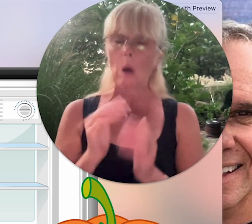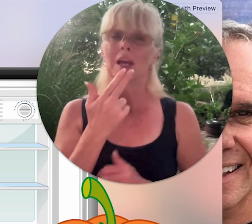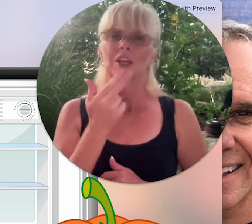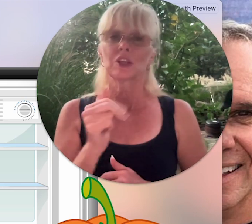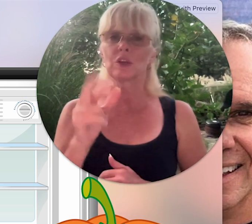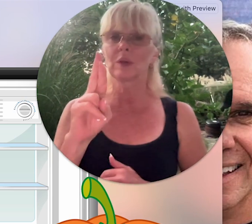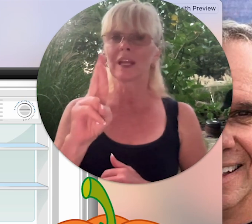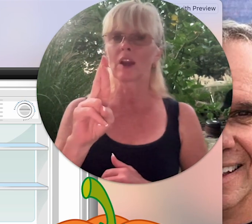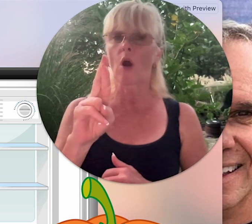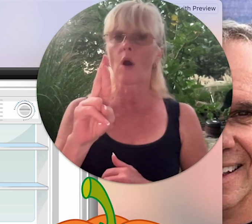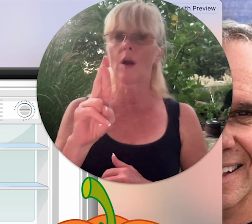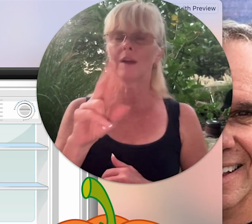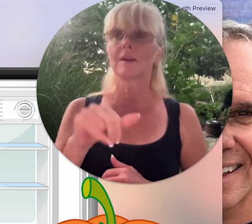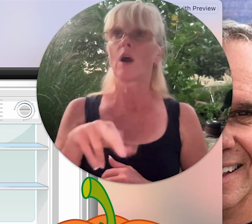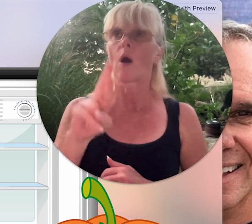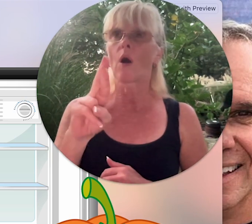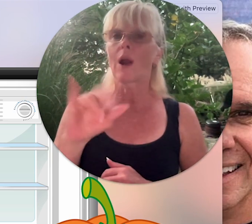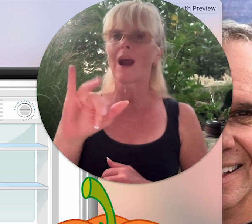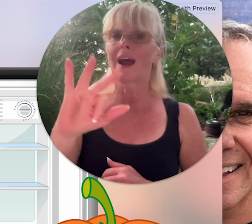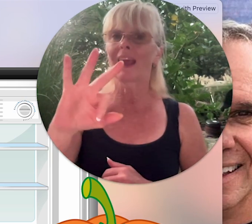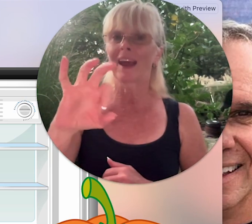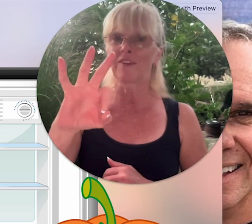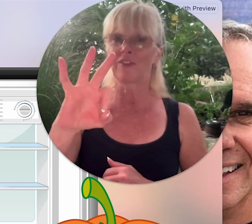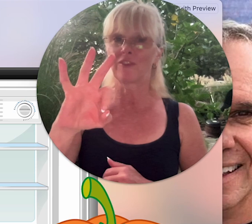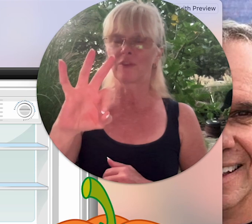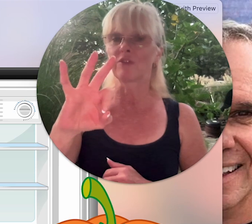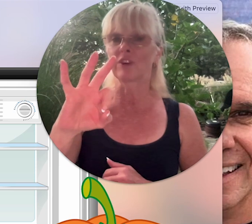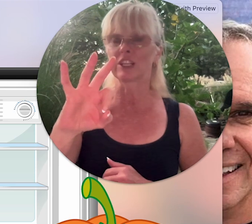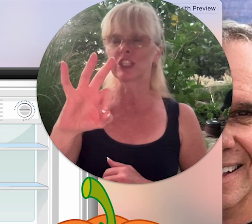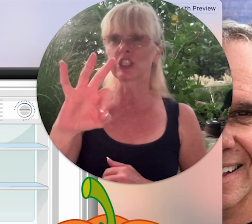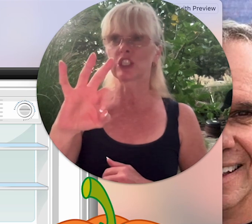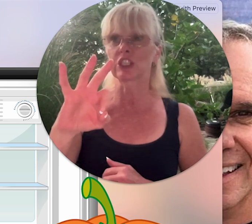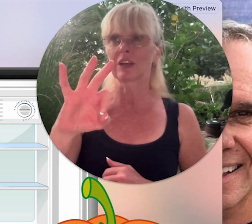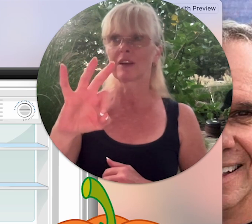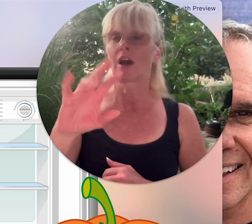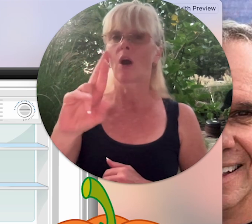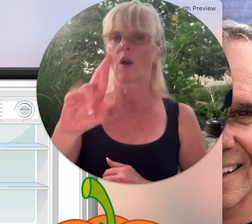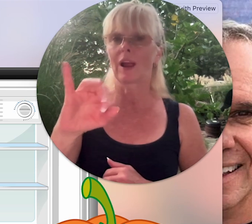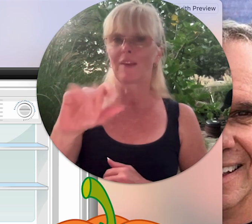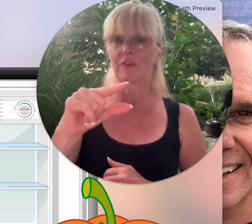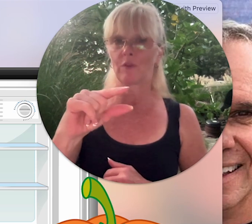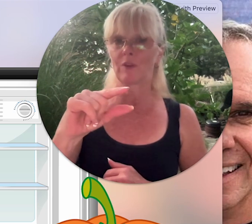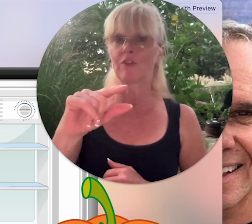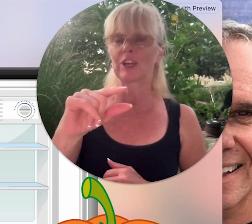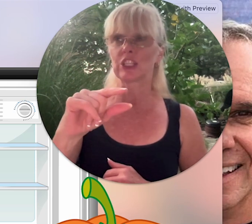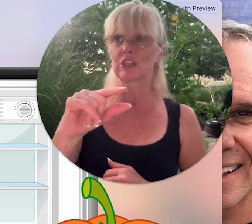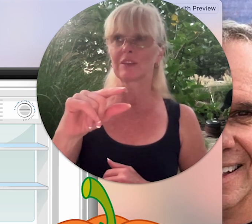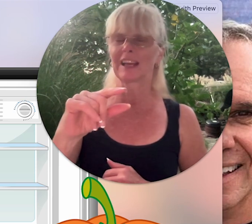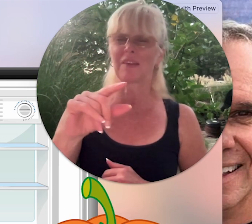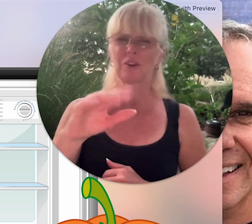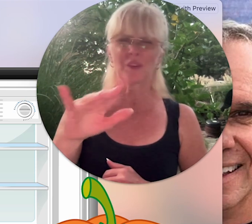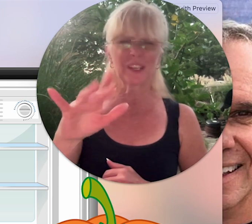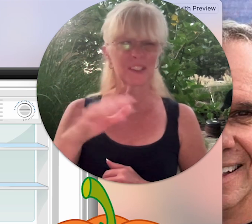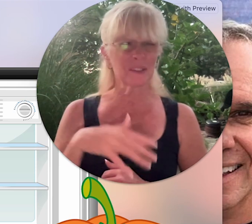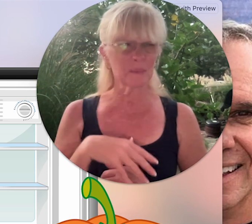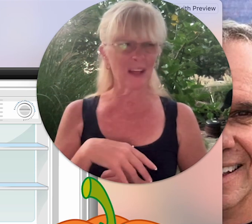cute in our r-i-f refridge our refridge what do I do spell